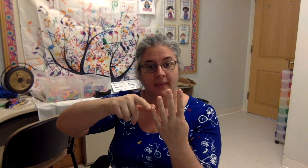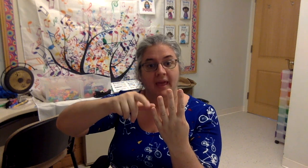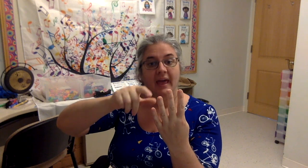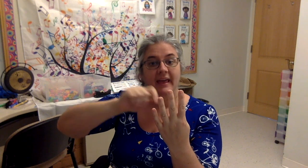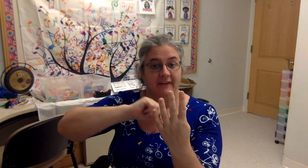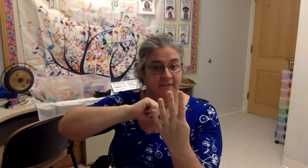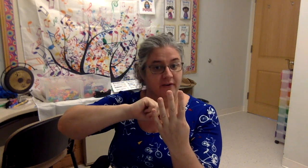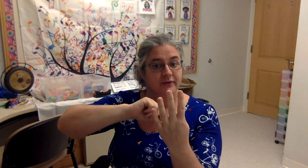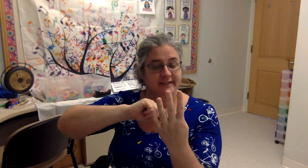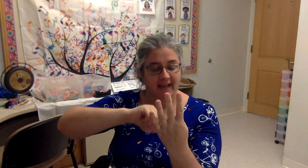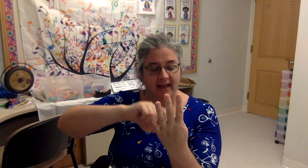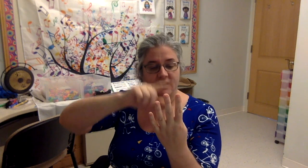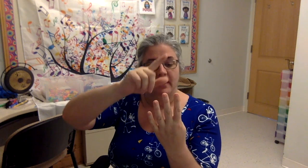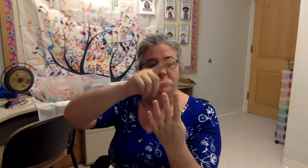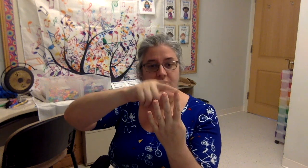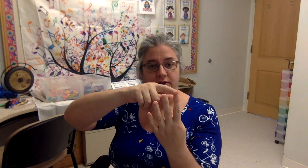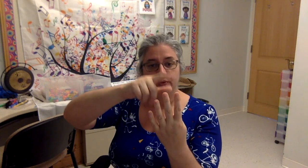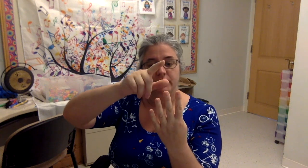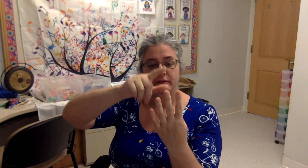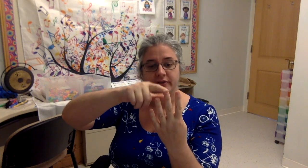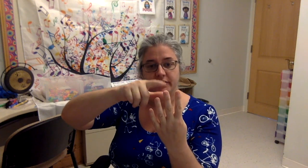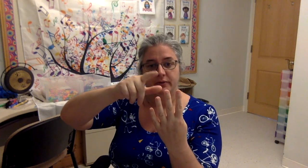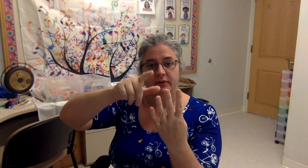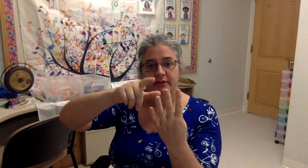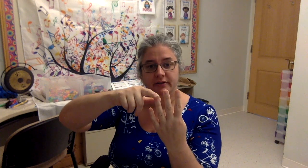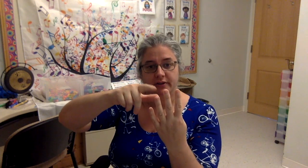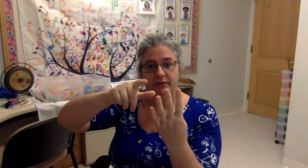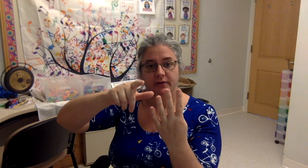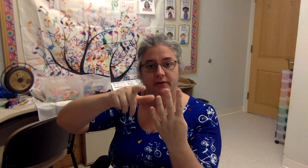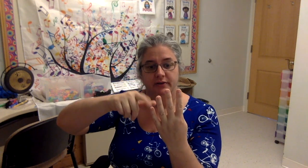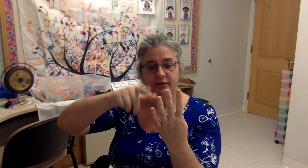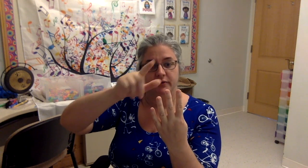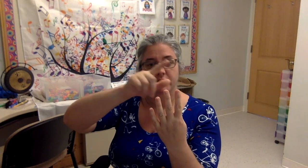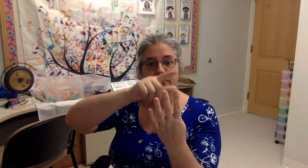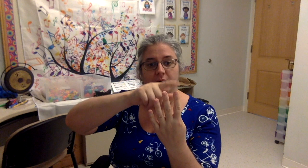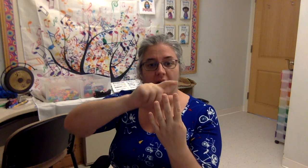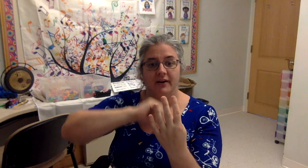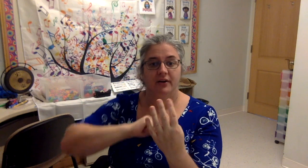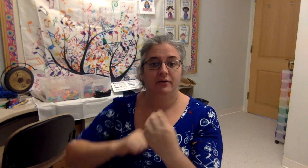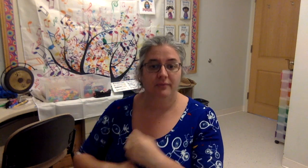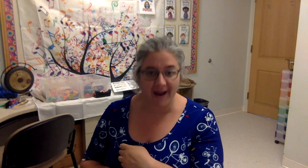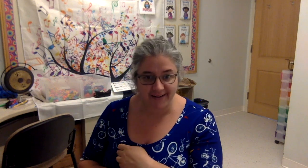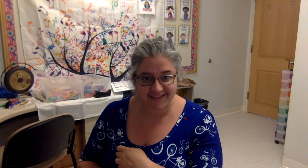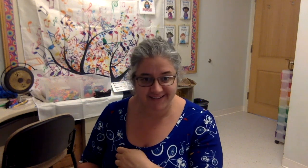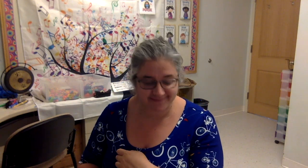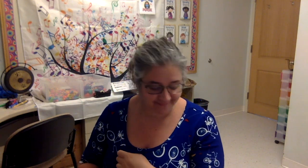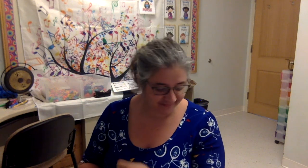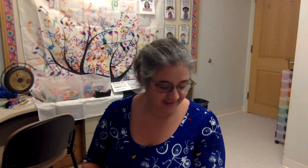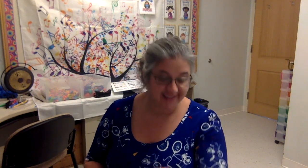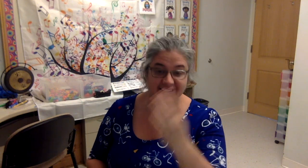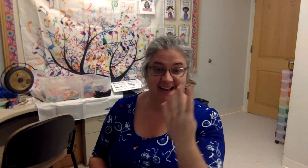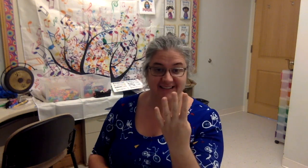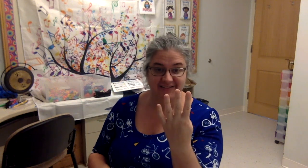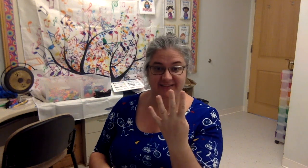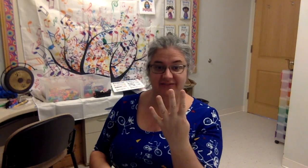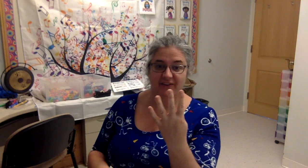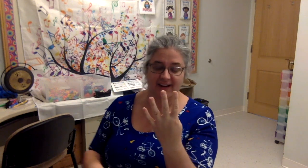If you said do, do, do, do, you are correct. Next phrase.